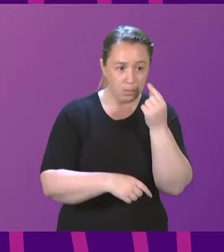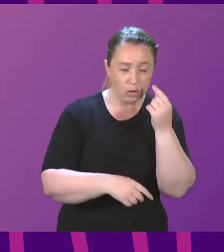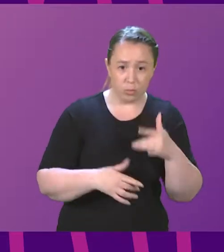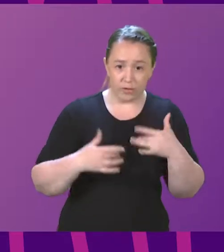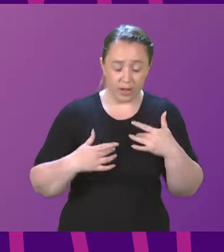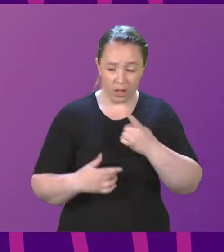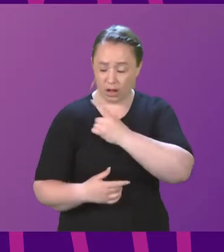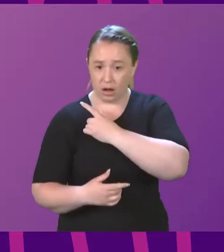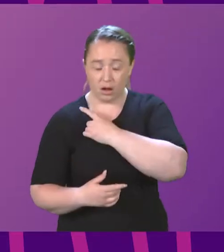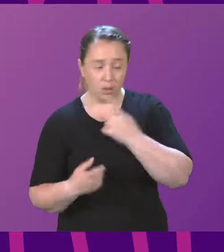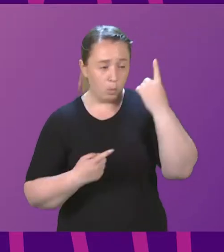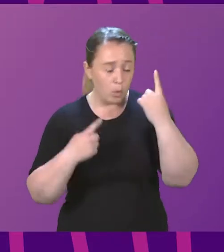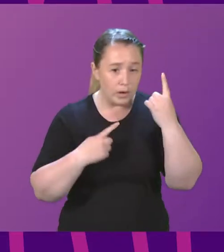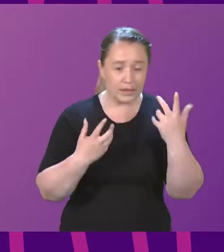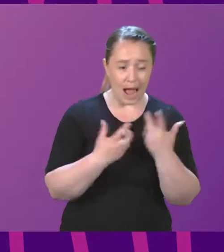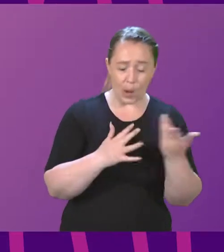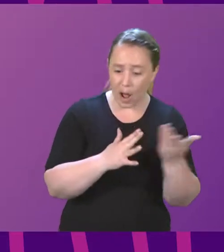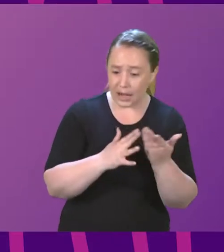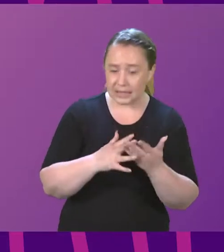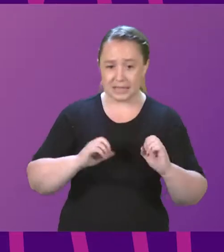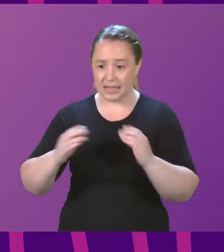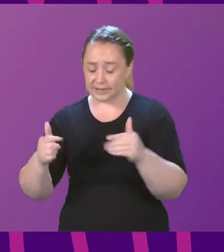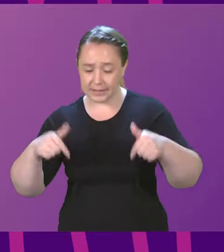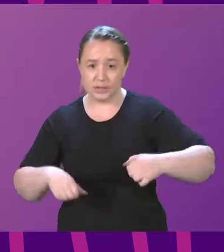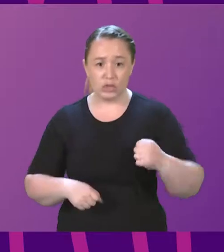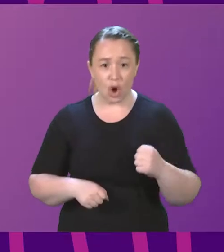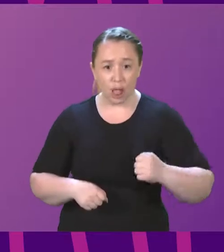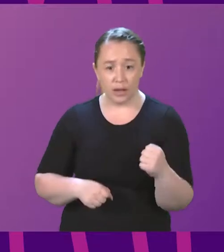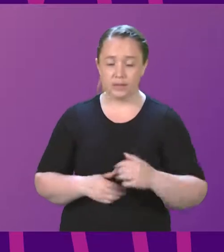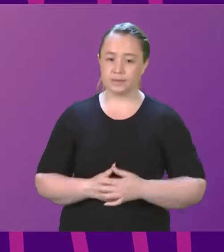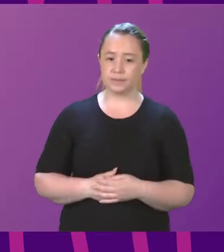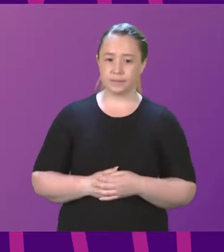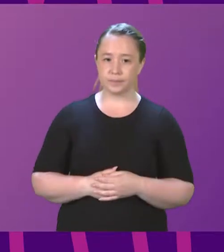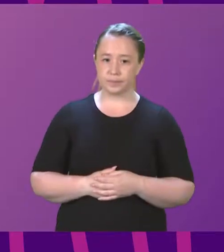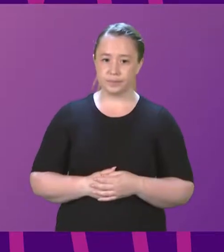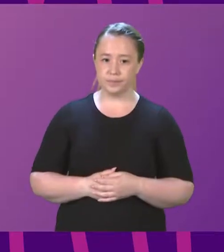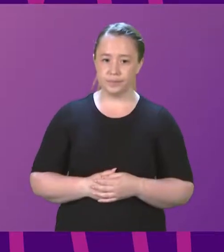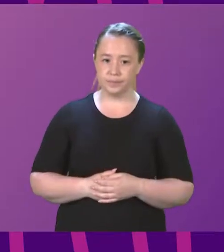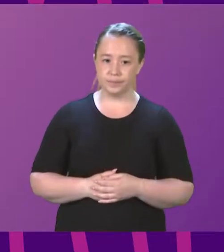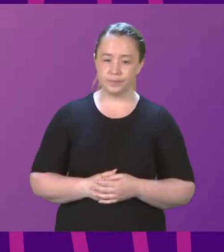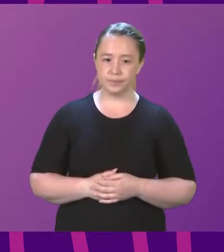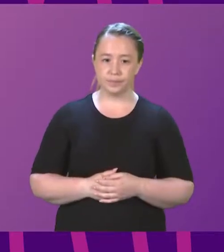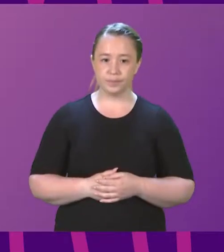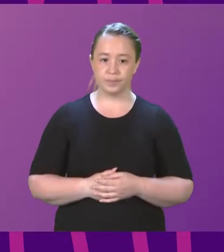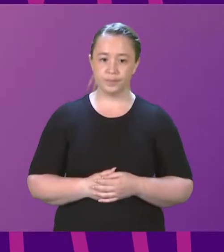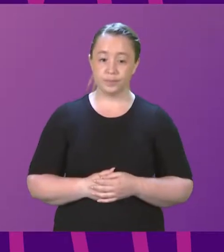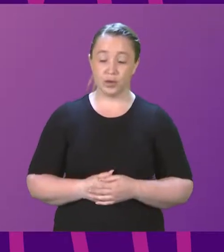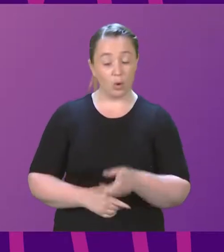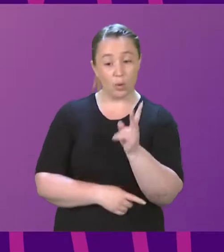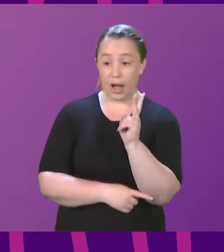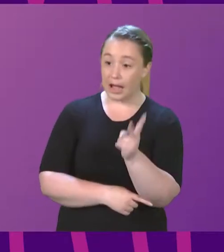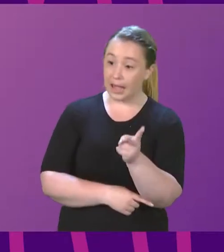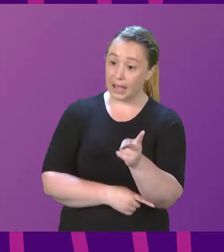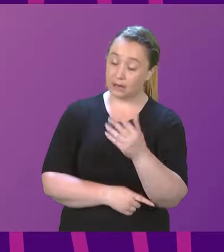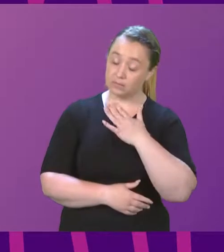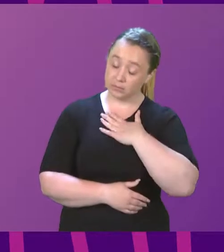to access services safely in Scotland? Minister. So, let me say I reiterate my